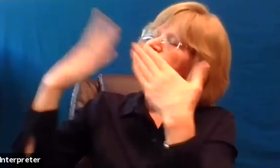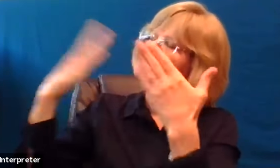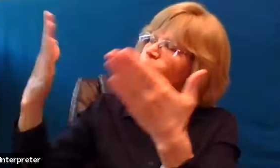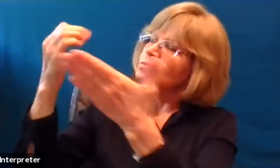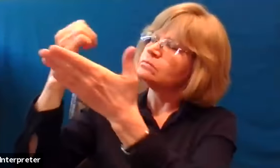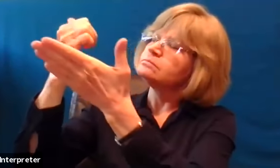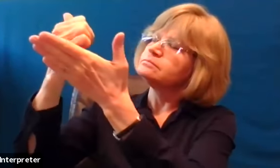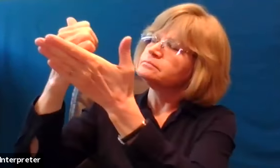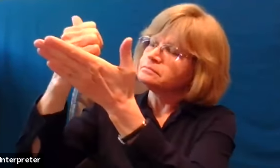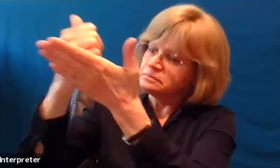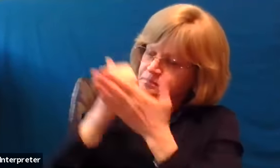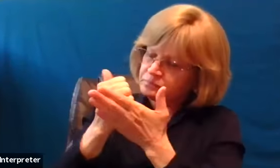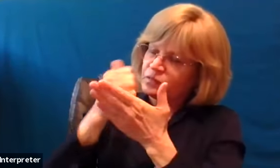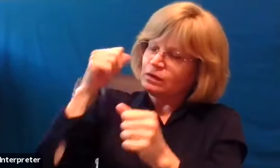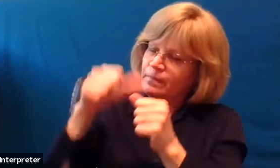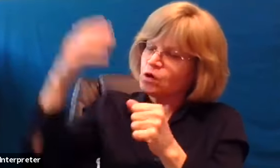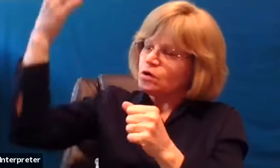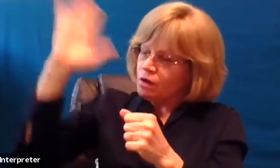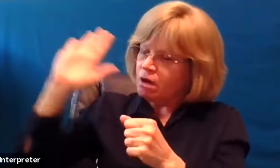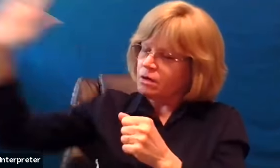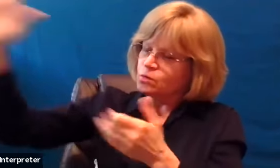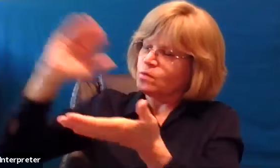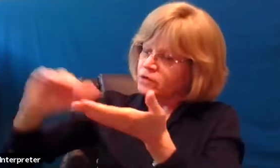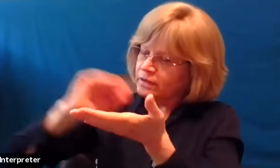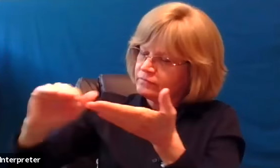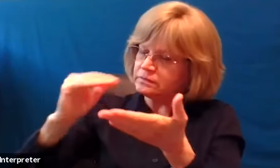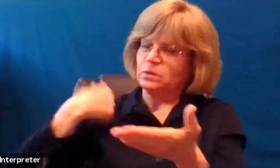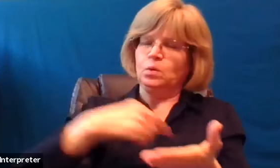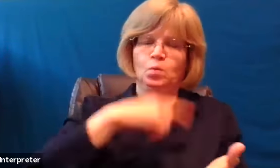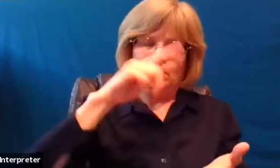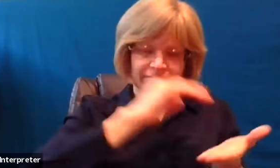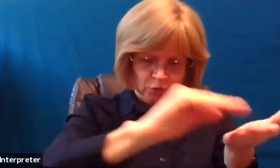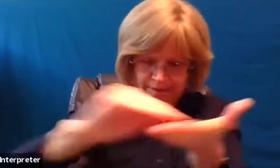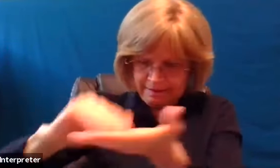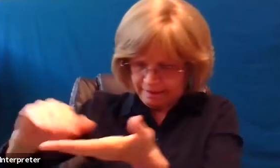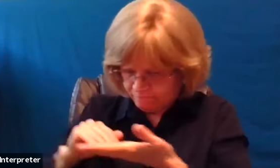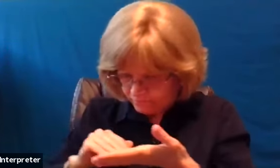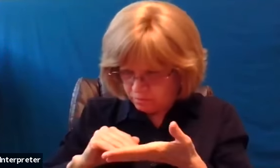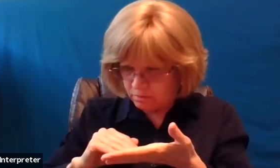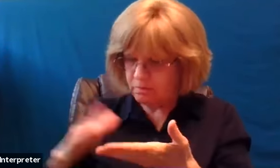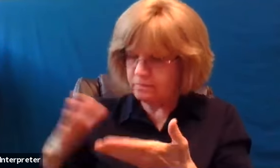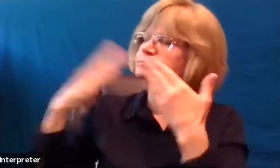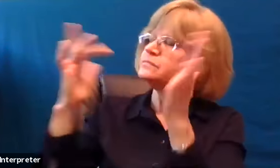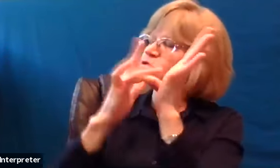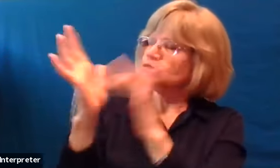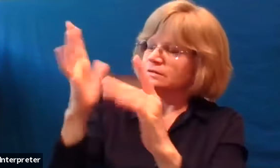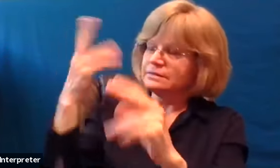that because god is always forgiving us we should be forgiving others we thank you in jesus name amen